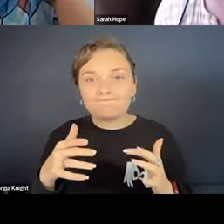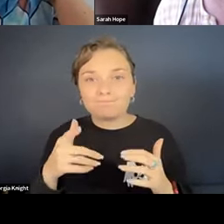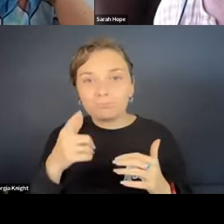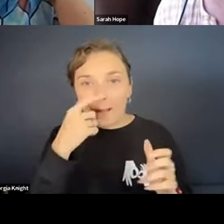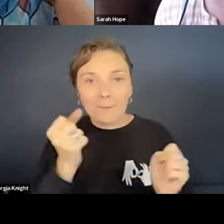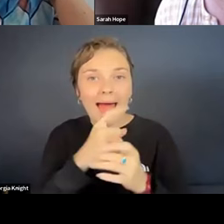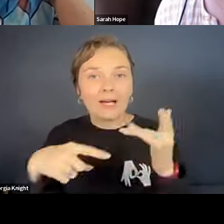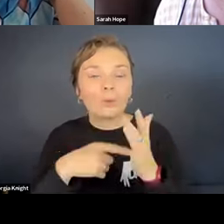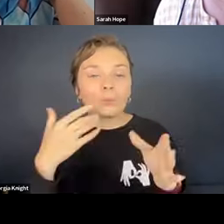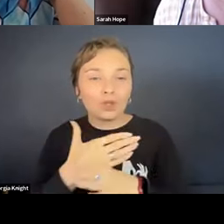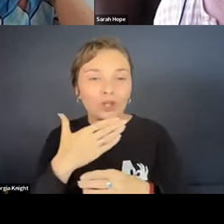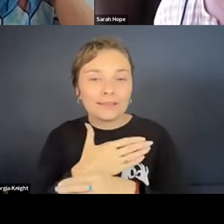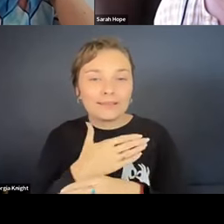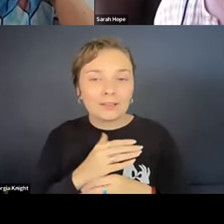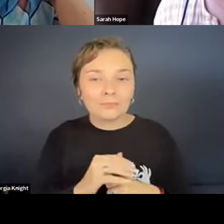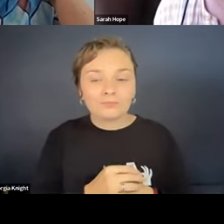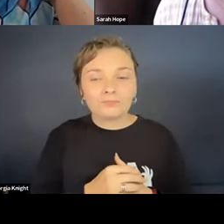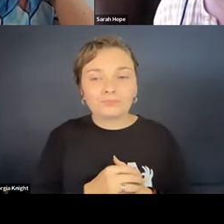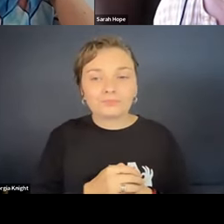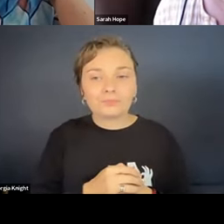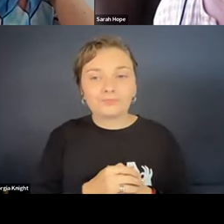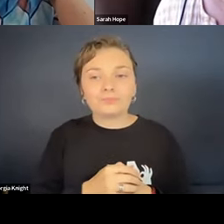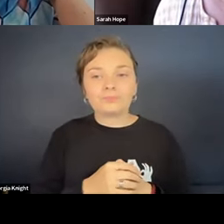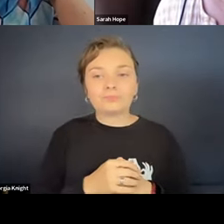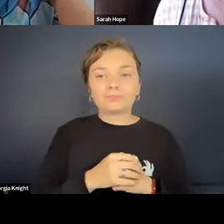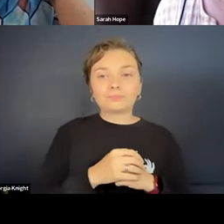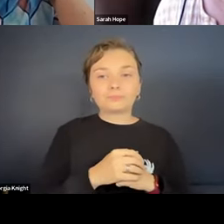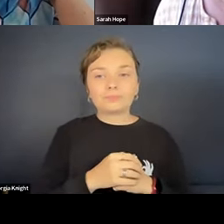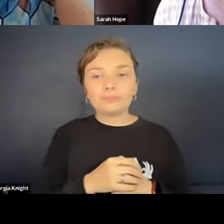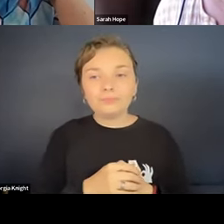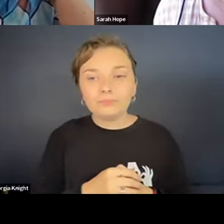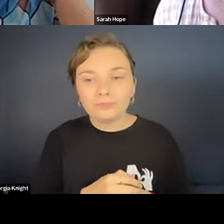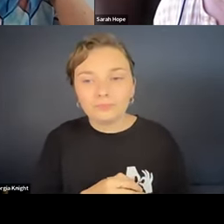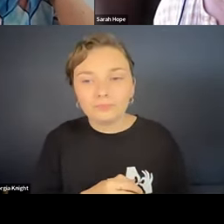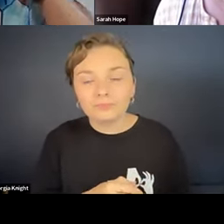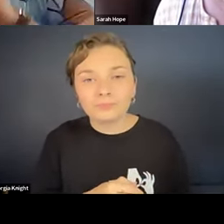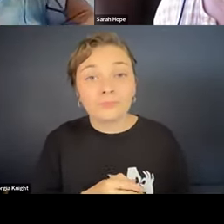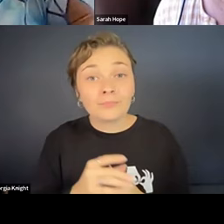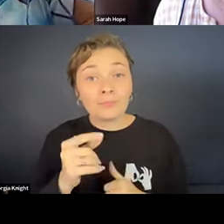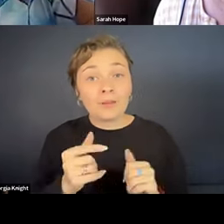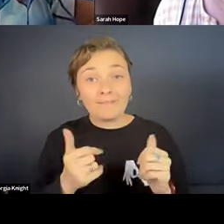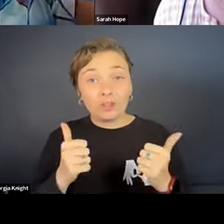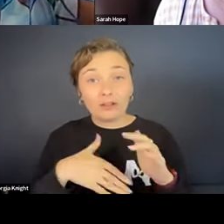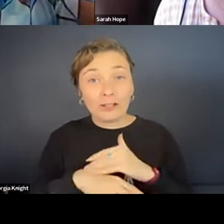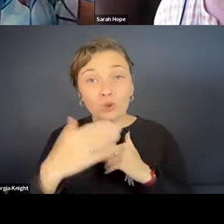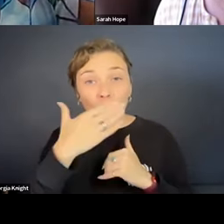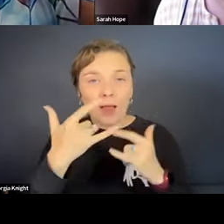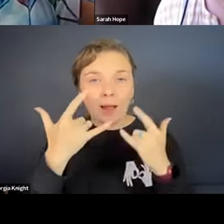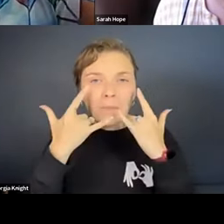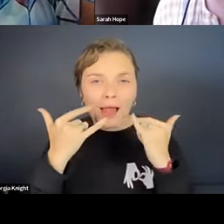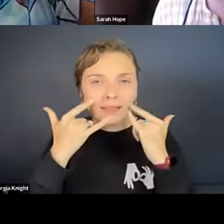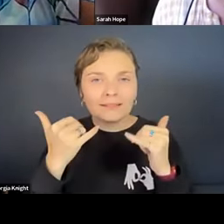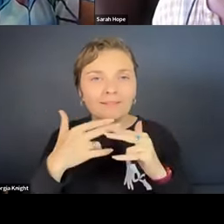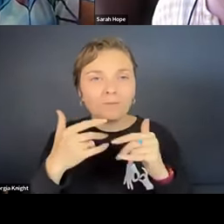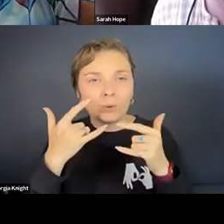that work. Have you, has this gone out to schools in a trial mode or pilot mode yet for